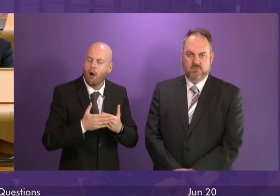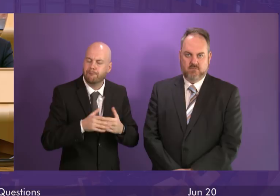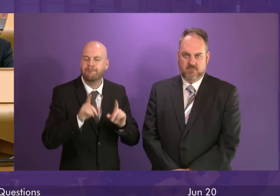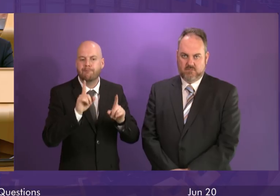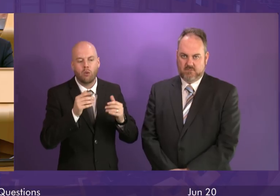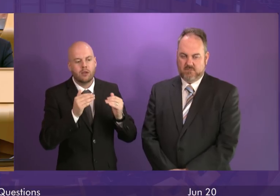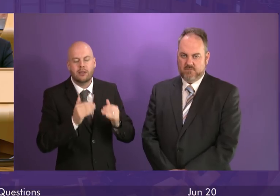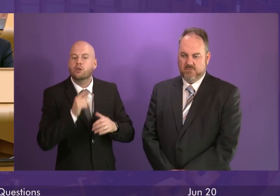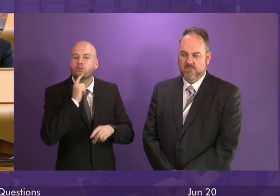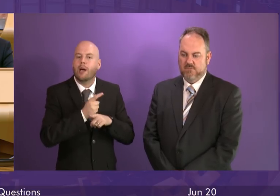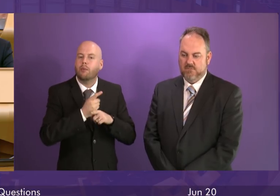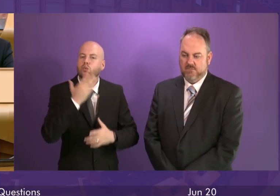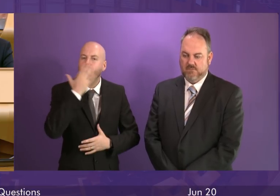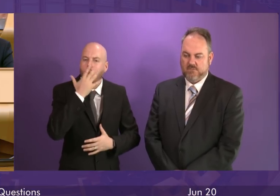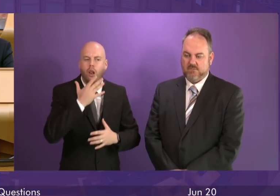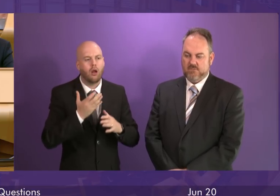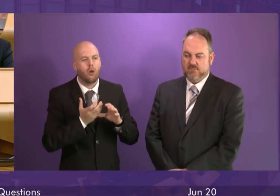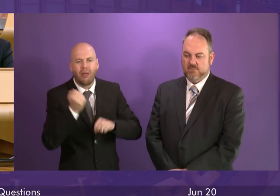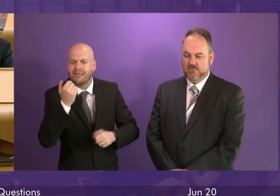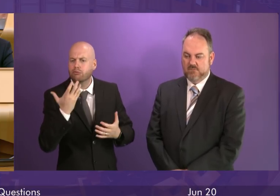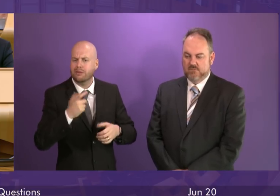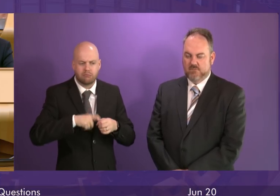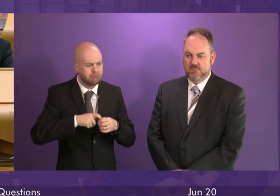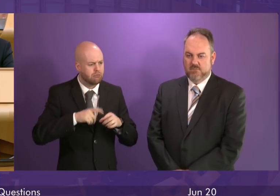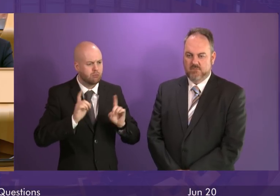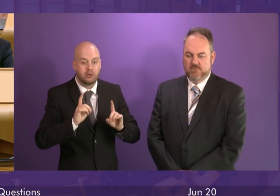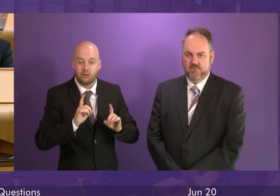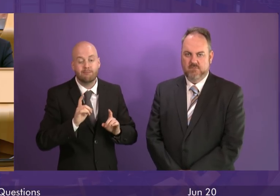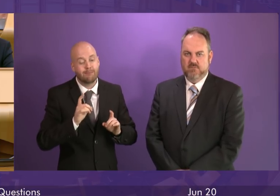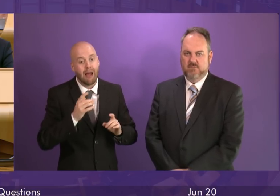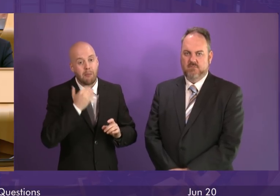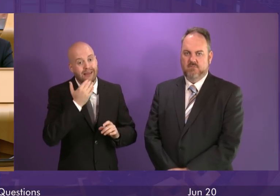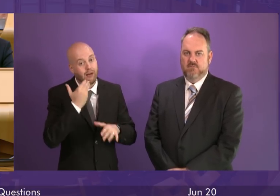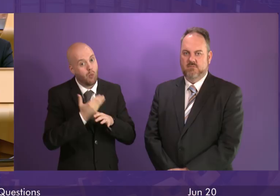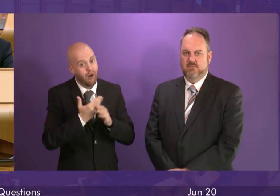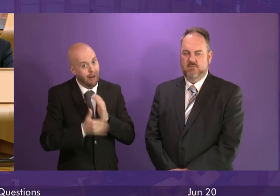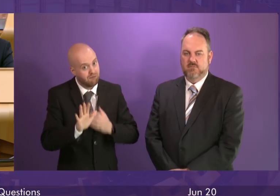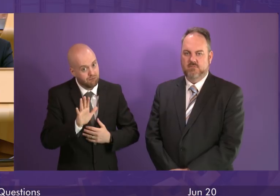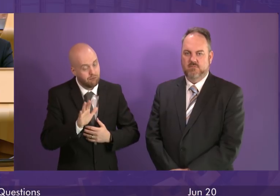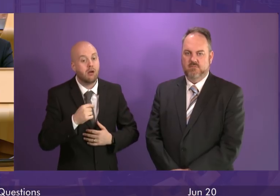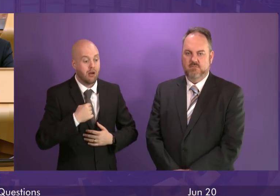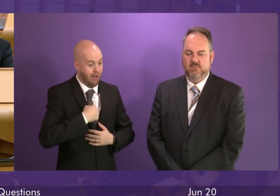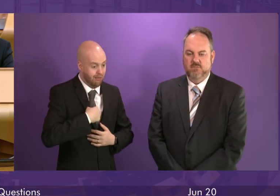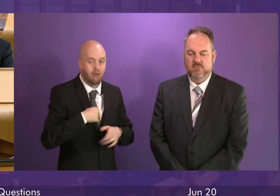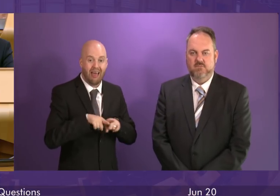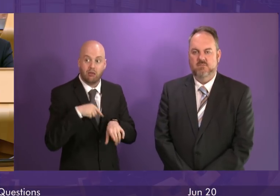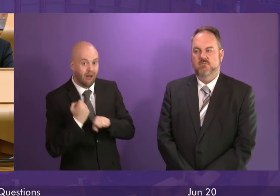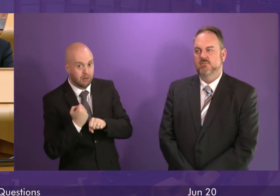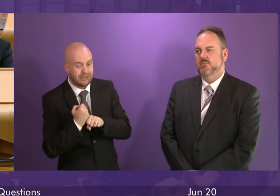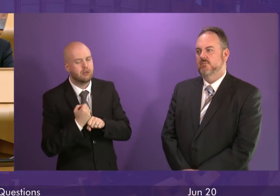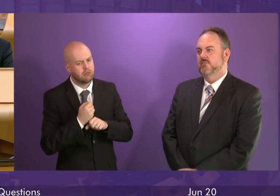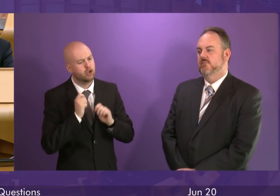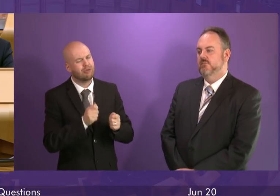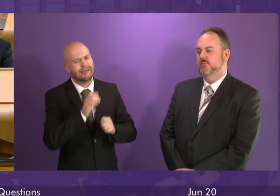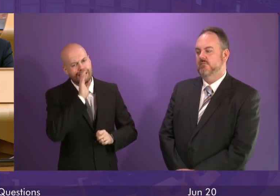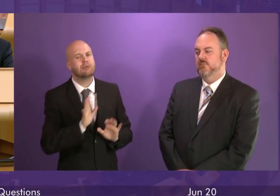university access and a whole range of other indicators. So there is work to do and it is an issue I and the government take incredibly seriously but